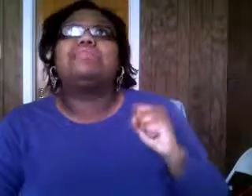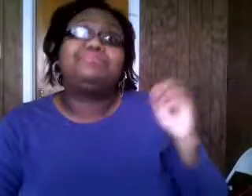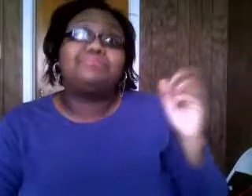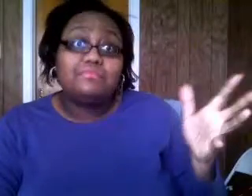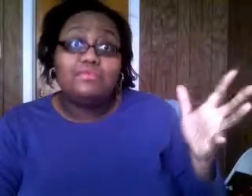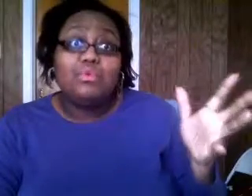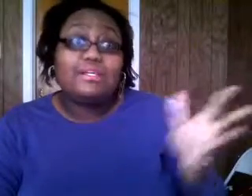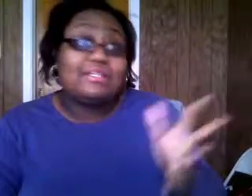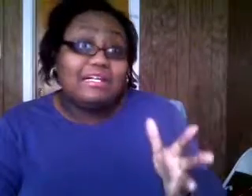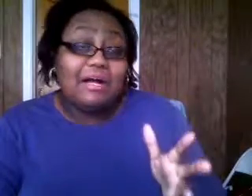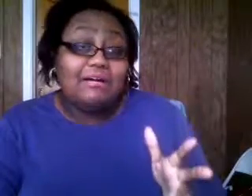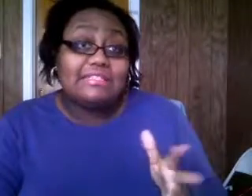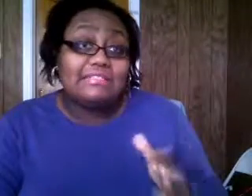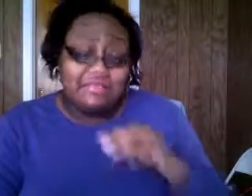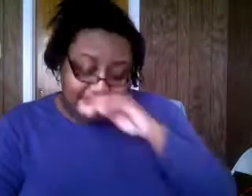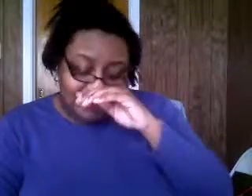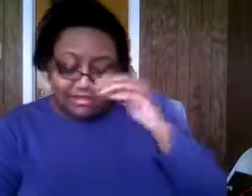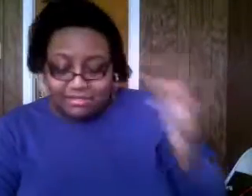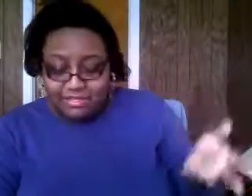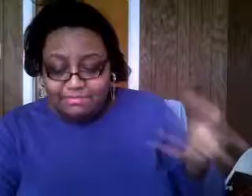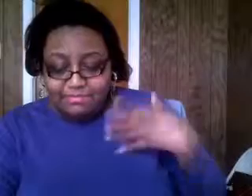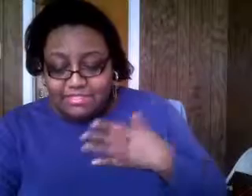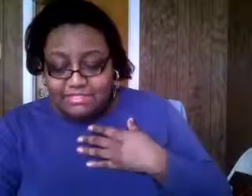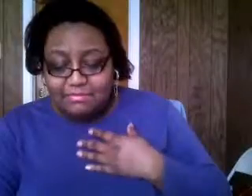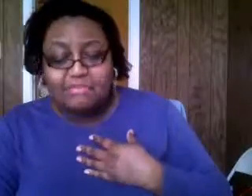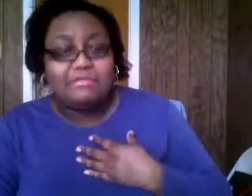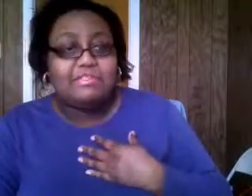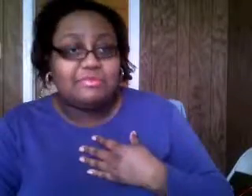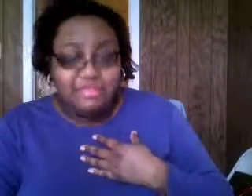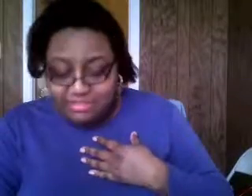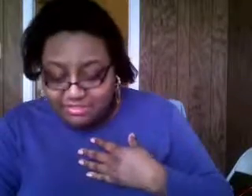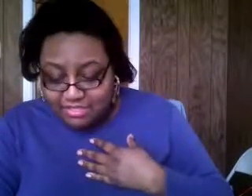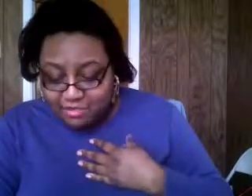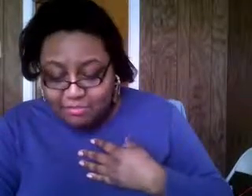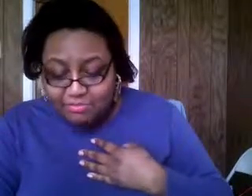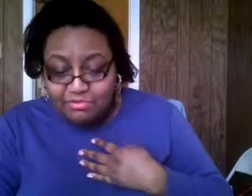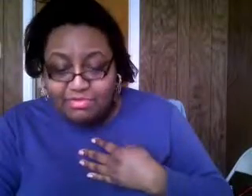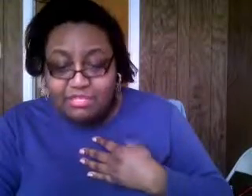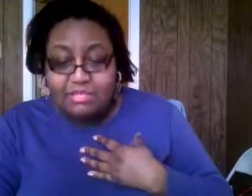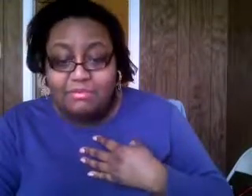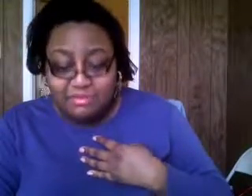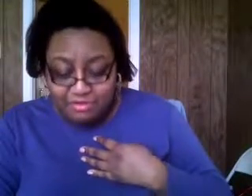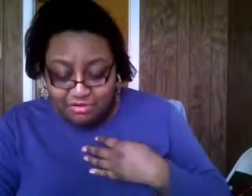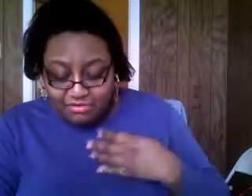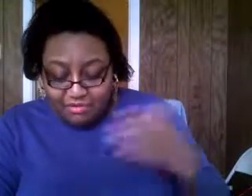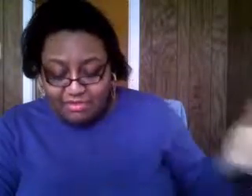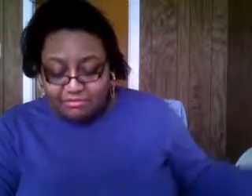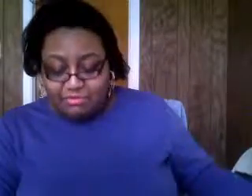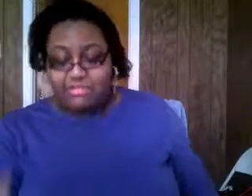of want to think about as a christian like okay is it my responsibility to help people you know i mean what